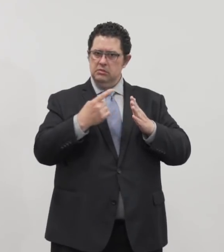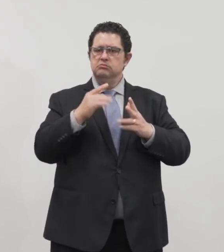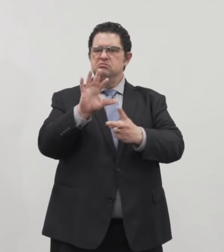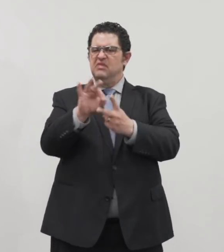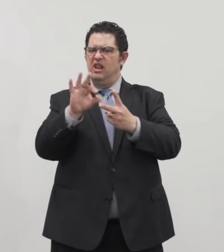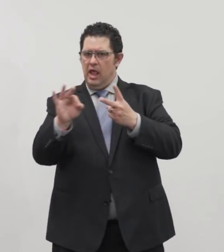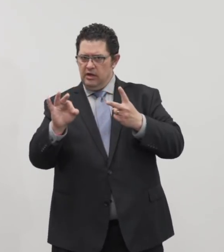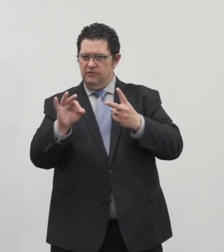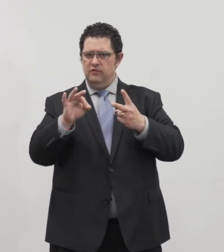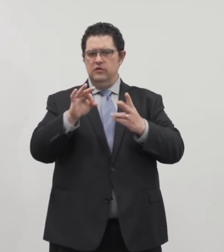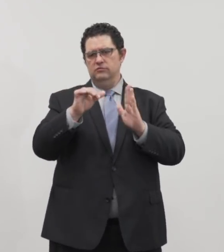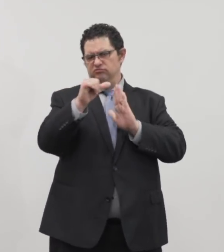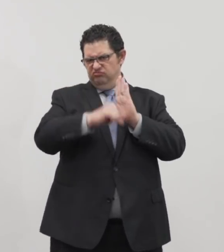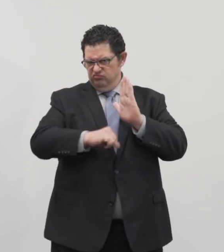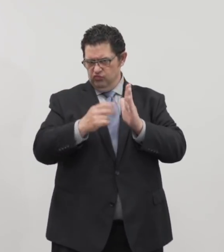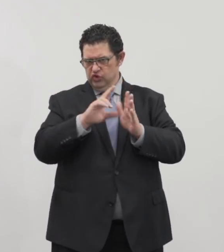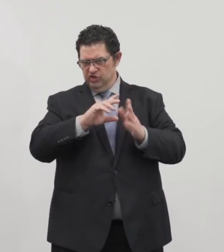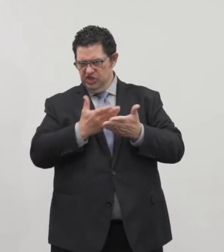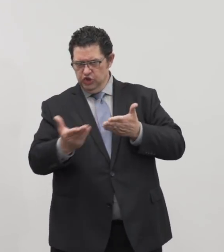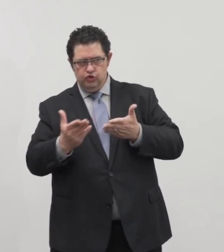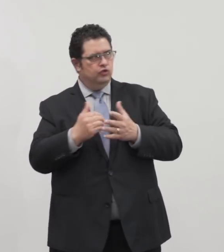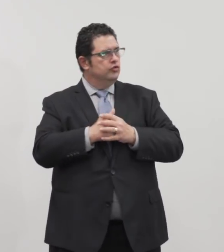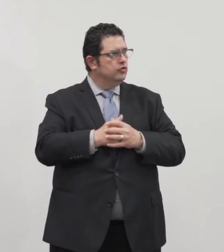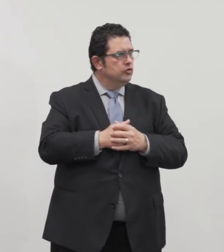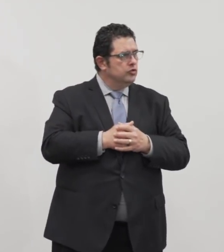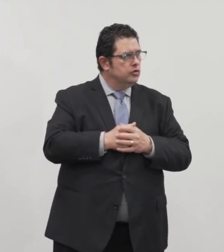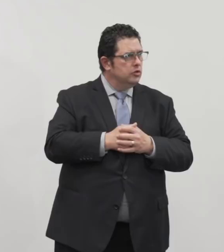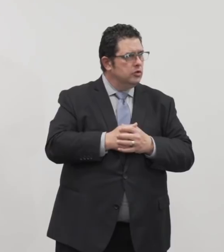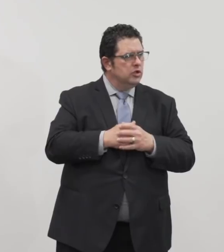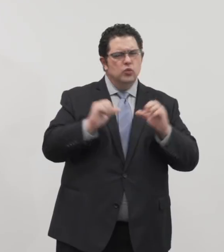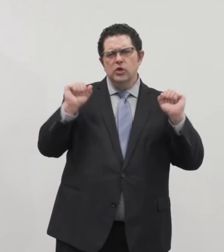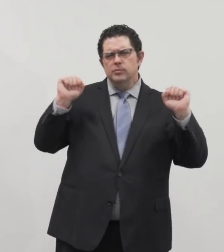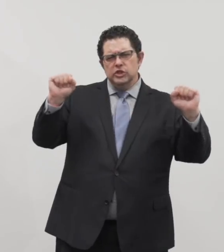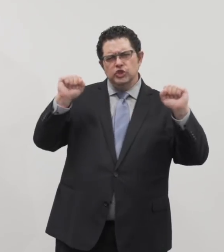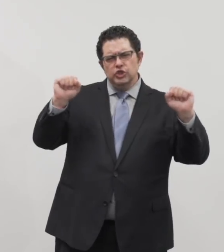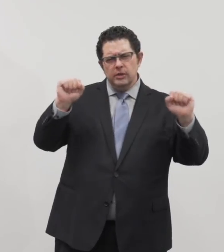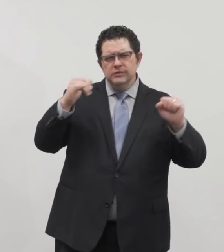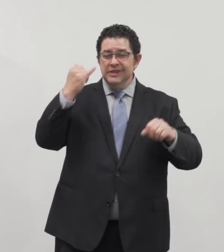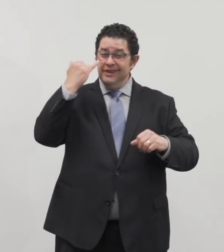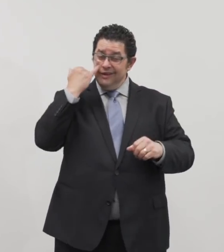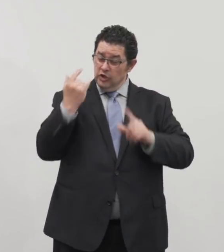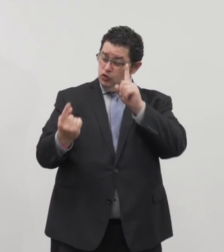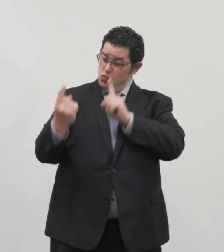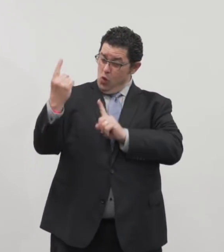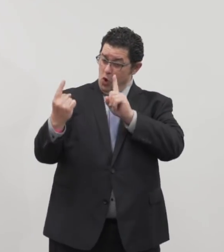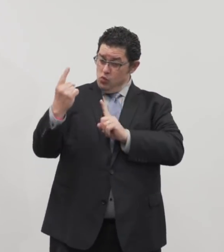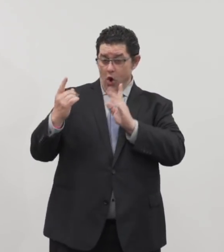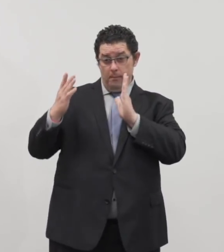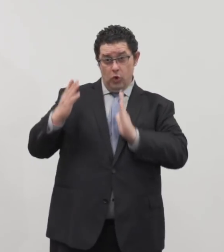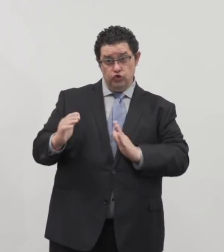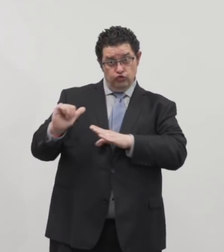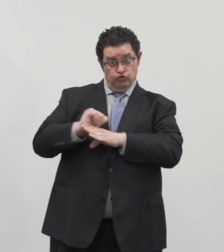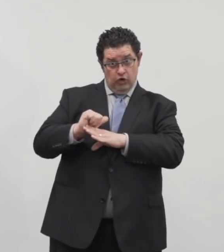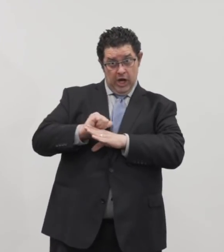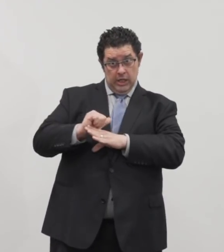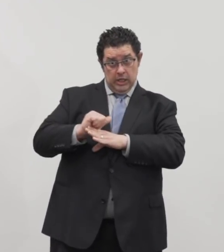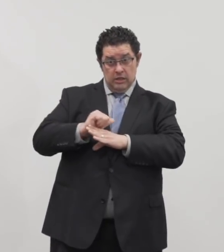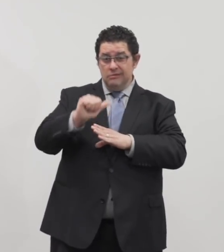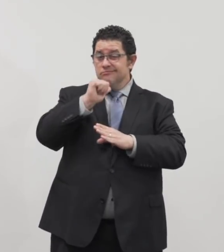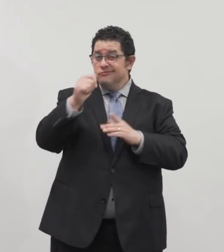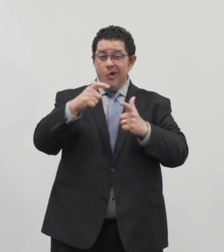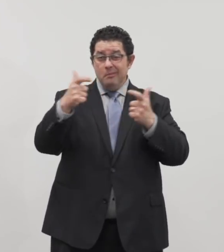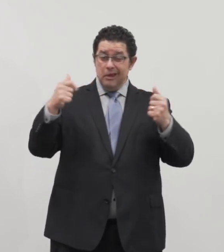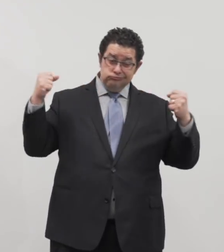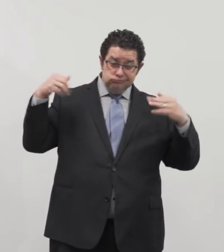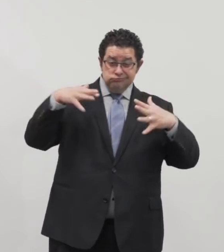What about gyms? A lot of gyms are different. Some are planning to do just one-on-one personal training, no big type of fitness things.